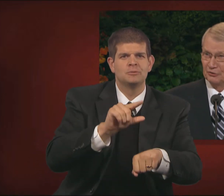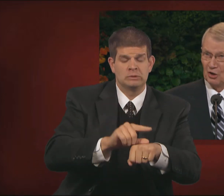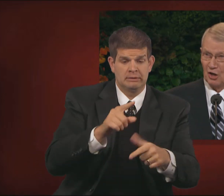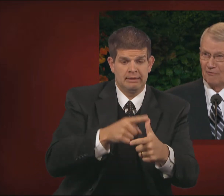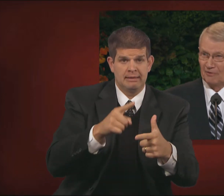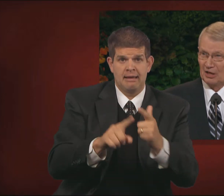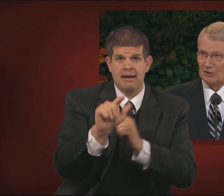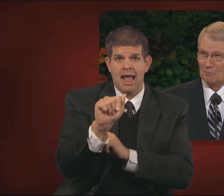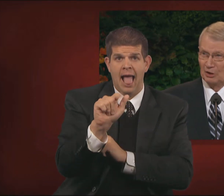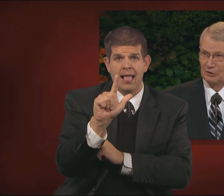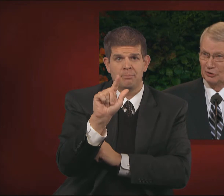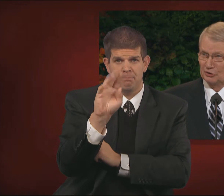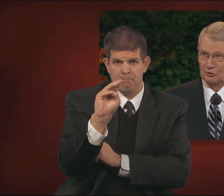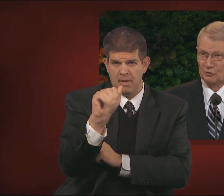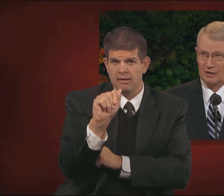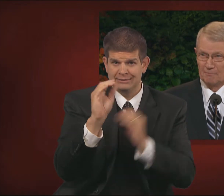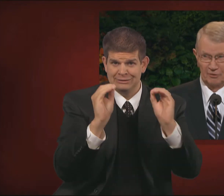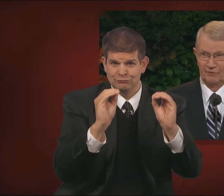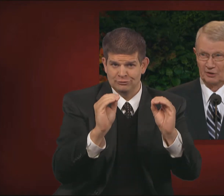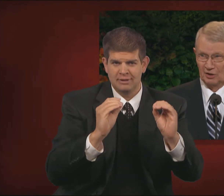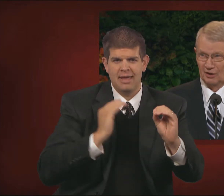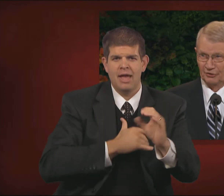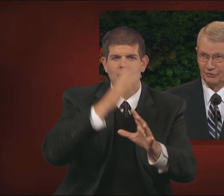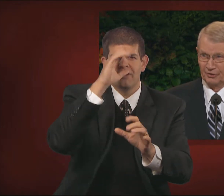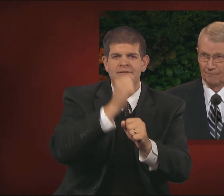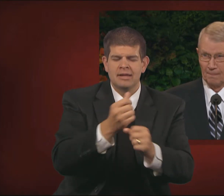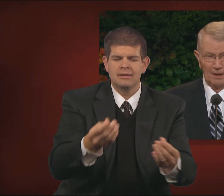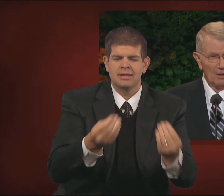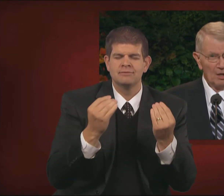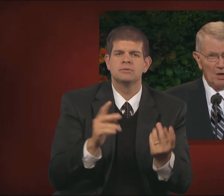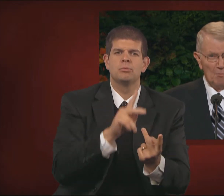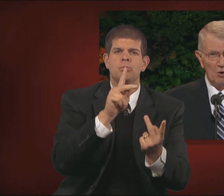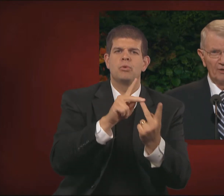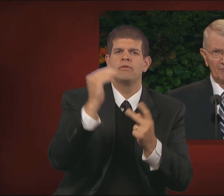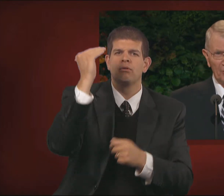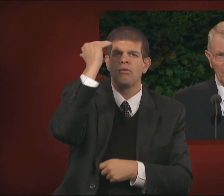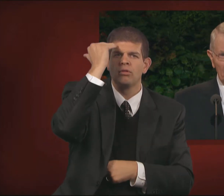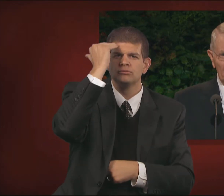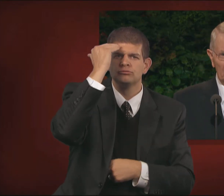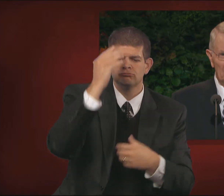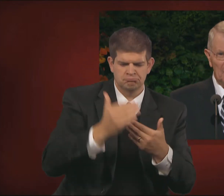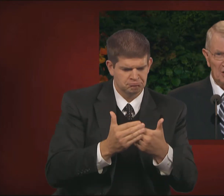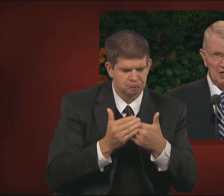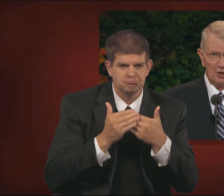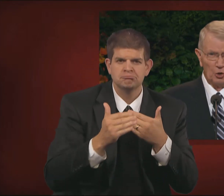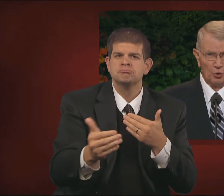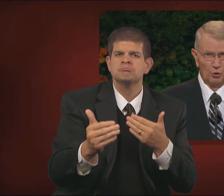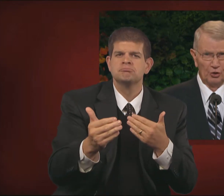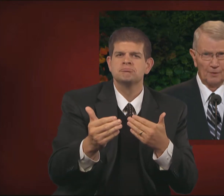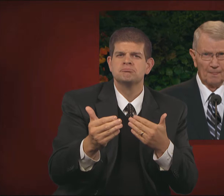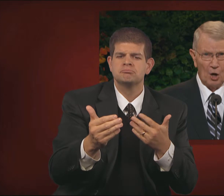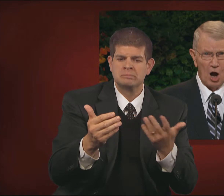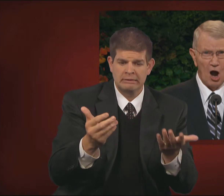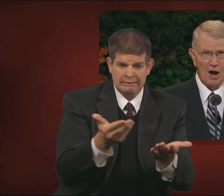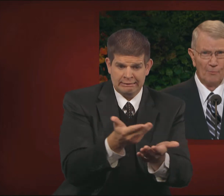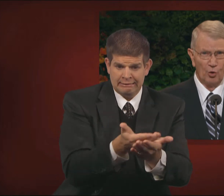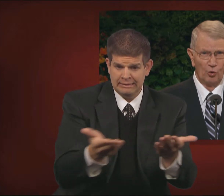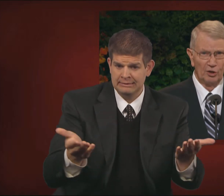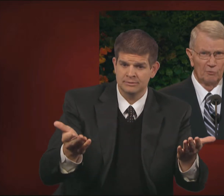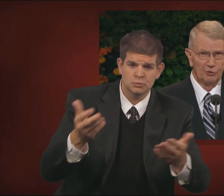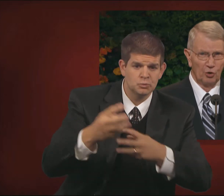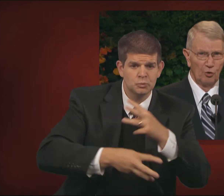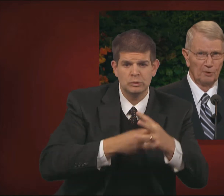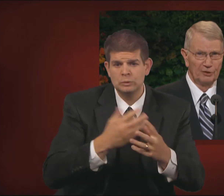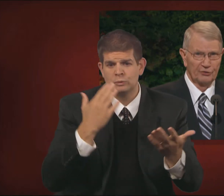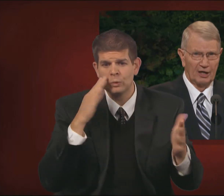teaches, our faith brings us to a perfect knowledge. Moving forward into the unknown, armed